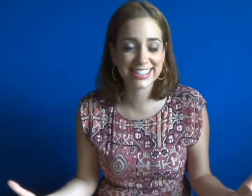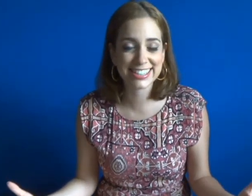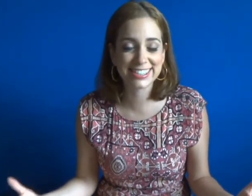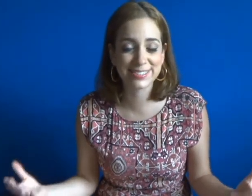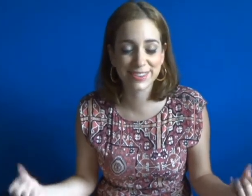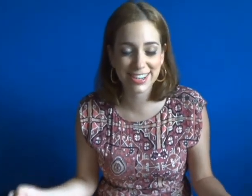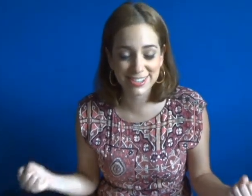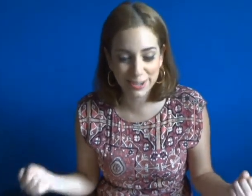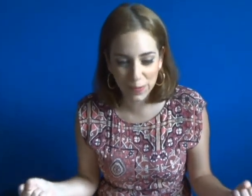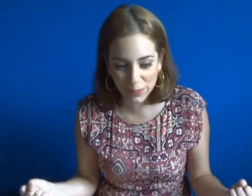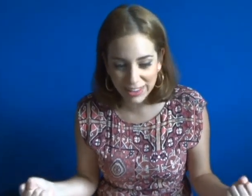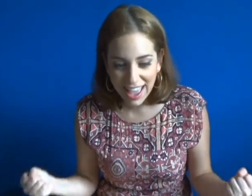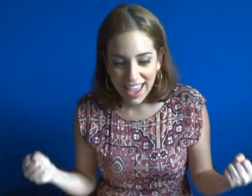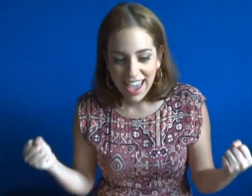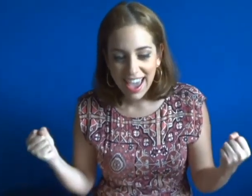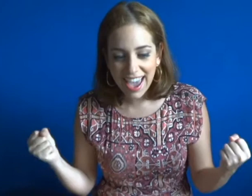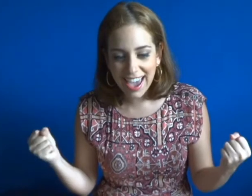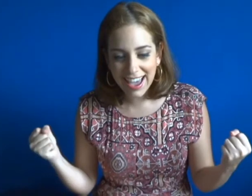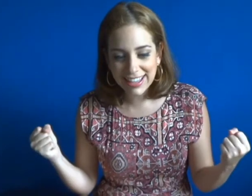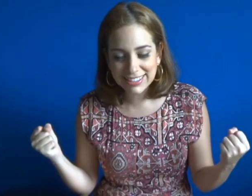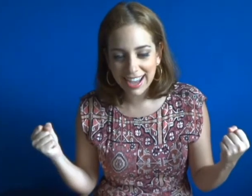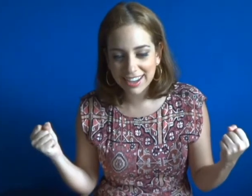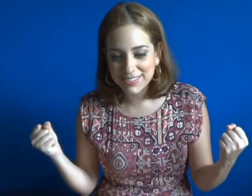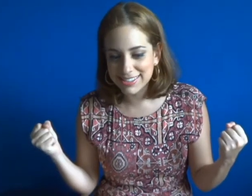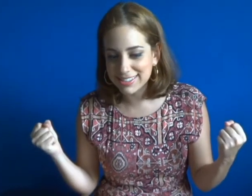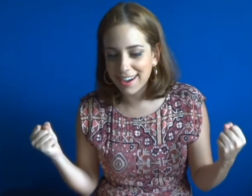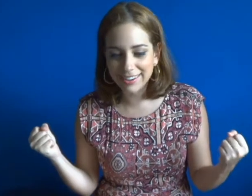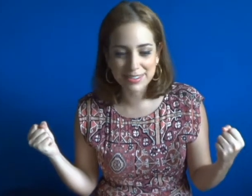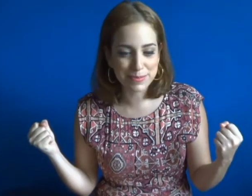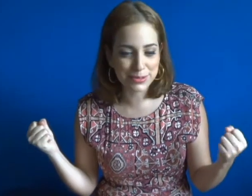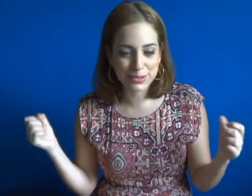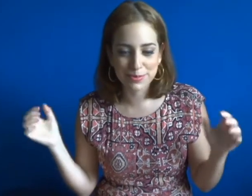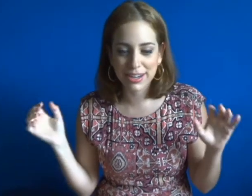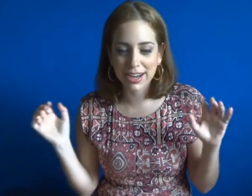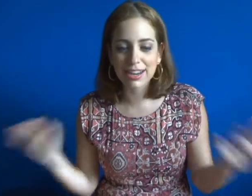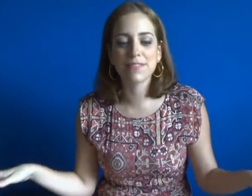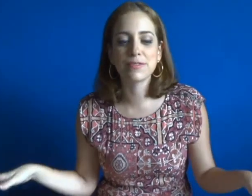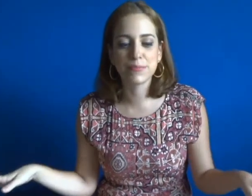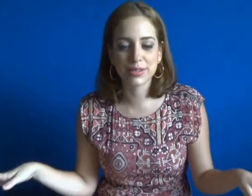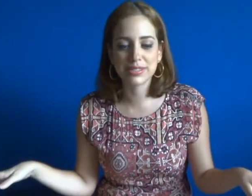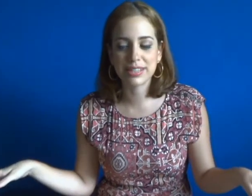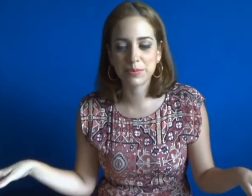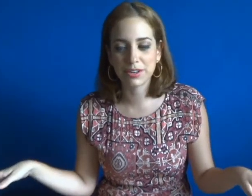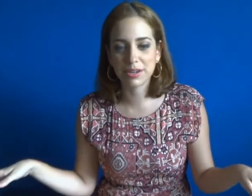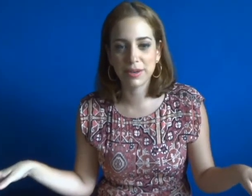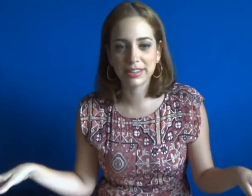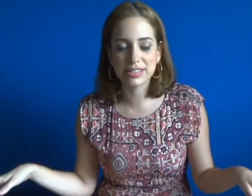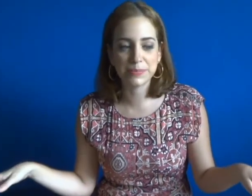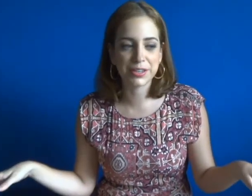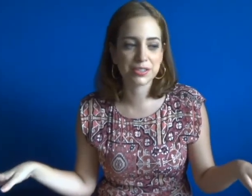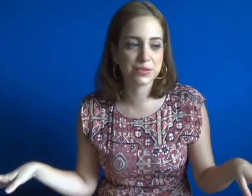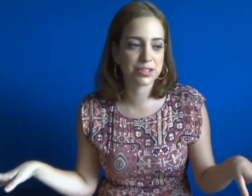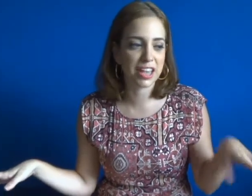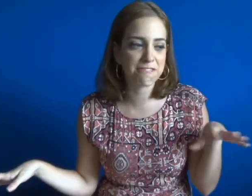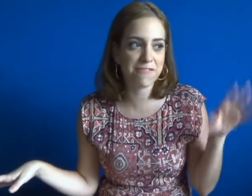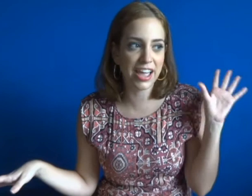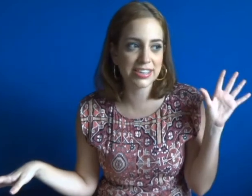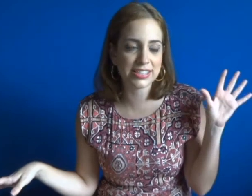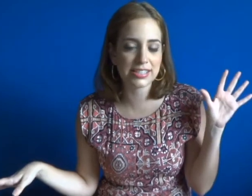to reach the goal, and I was not in the mood to read any of the books that were in my list, because they were like fantasy